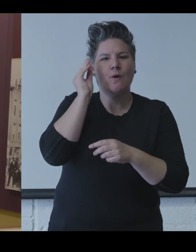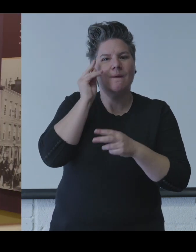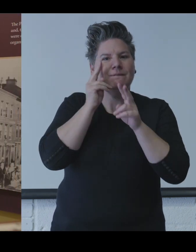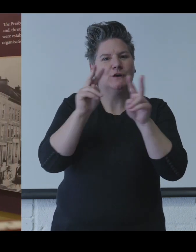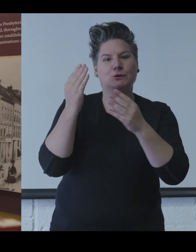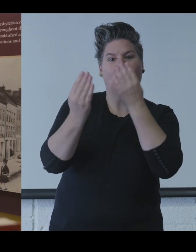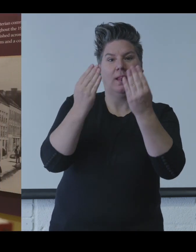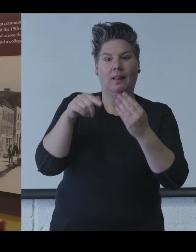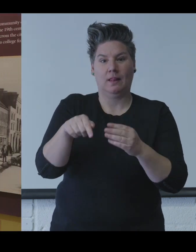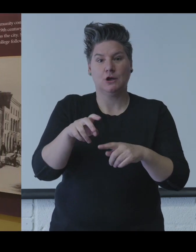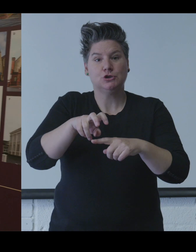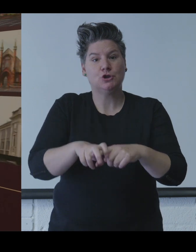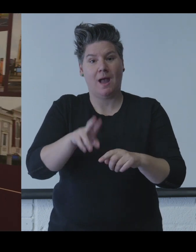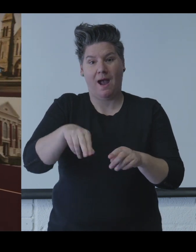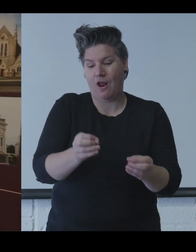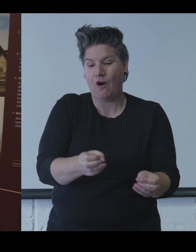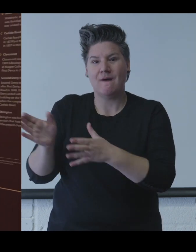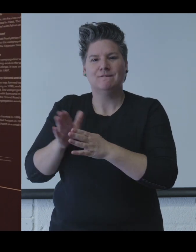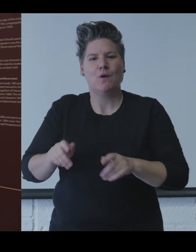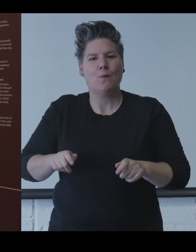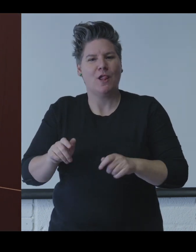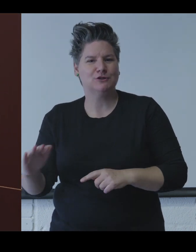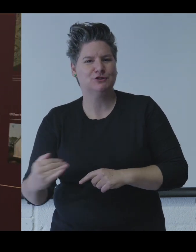in the history of the Presbyterian community in the city.